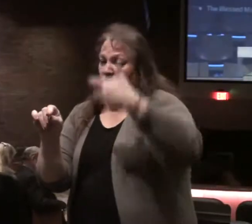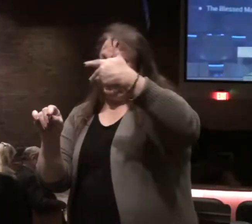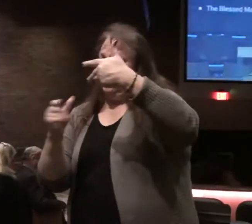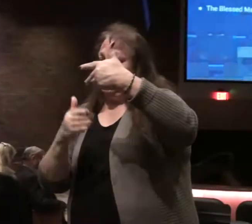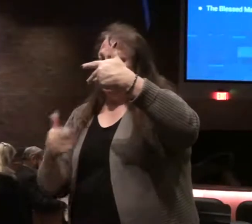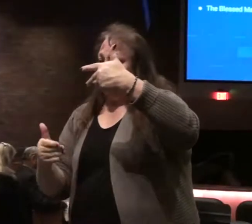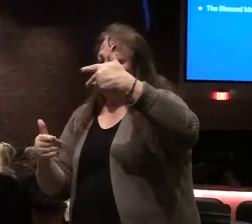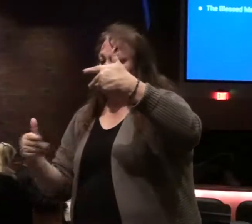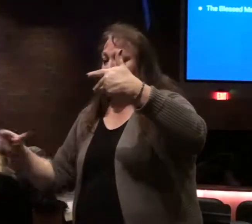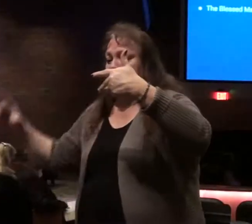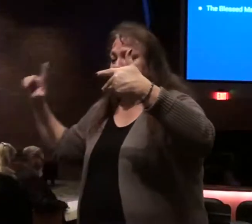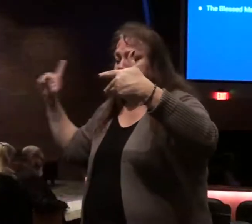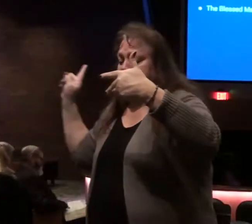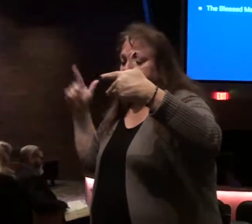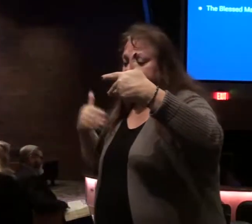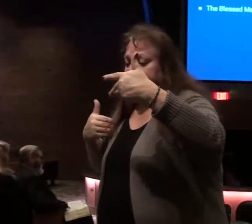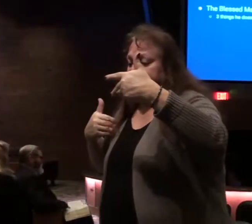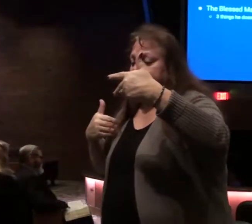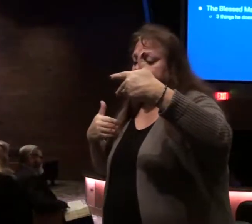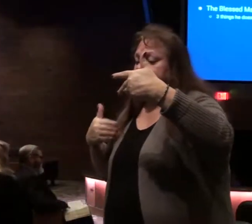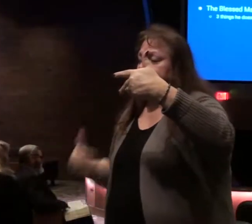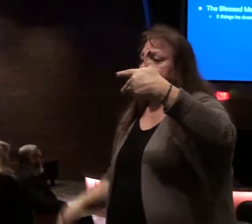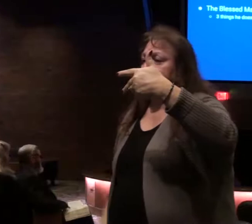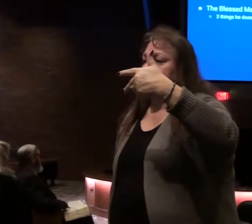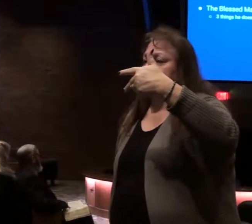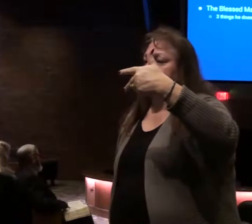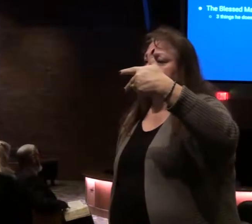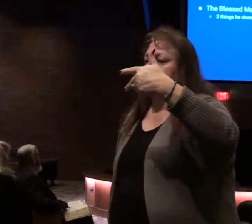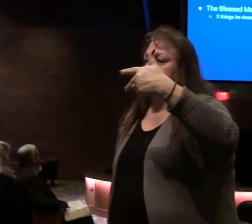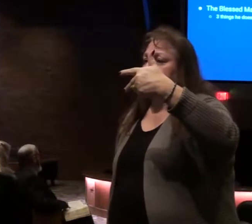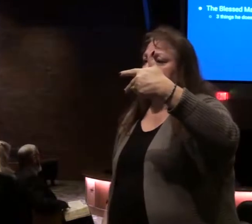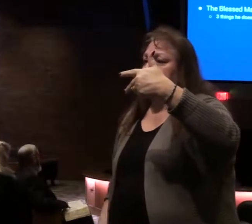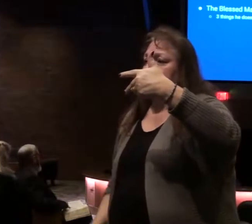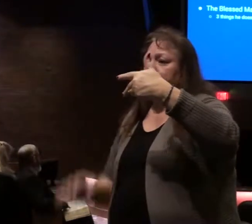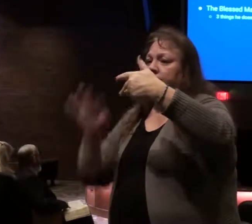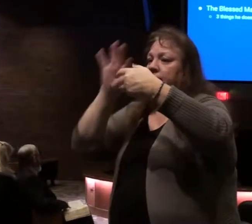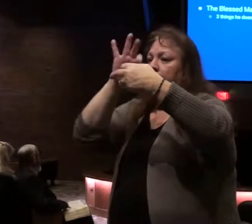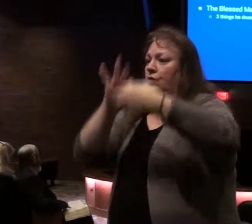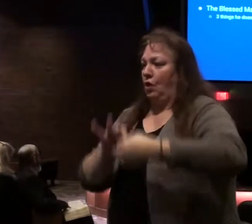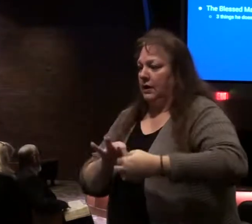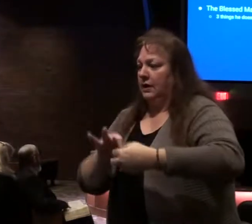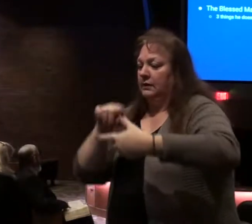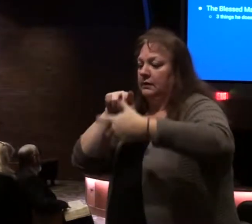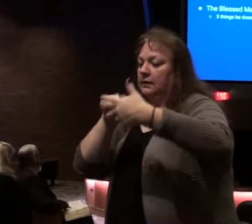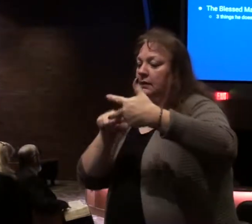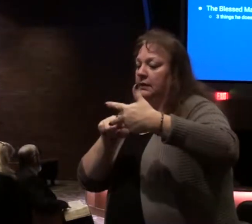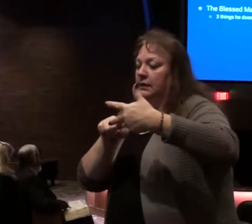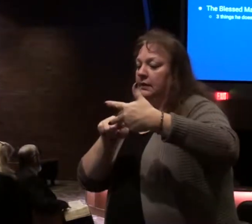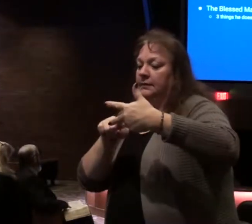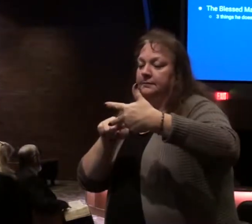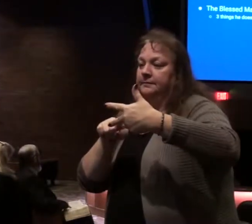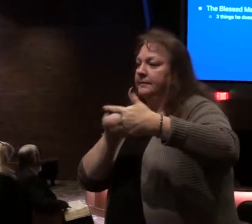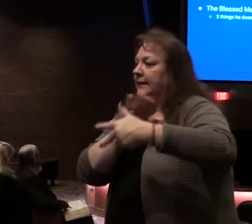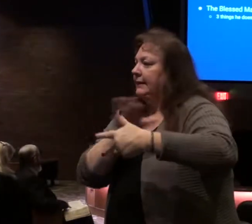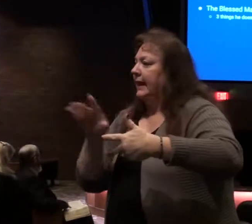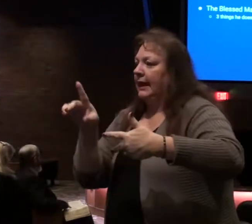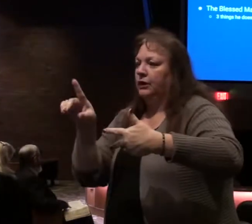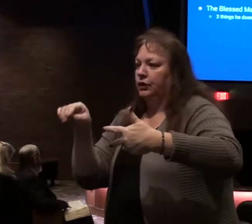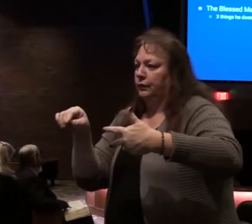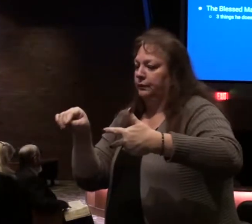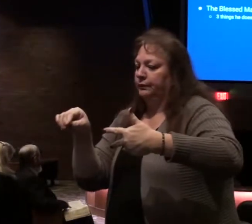things, we have a little outline out here. There are three things in verse 1, they're all connected, but there are three things the blessed person doesn't do.